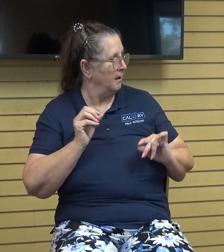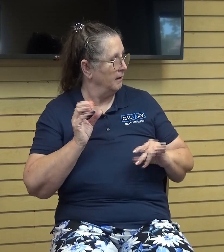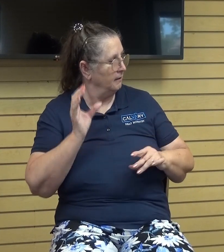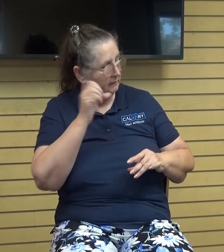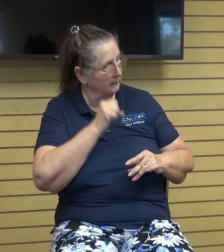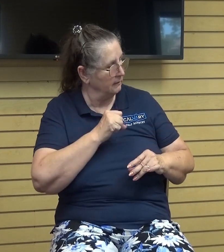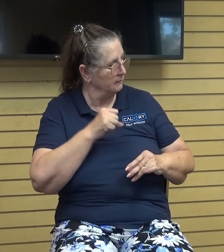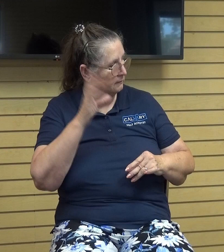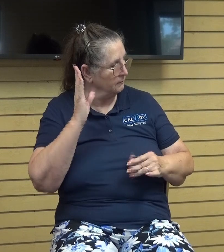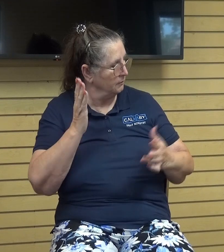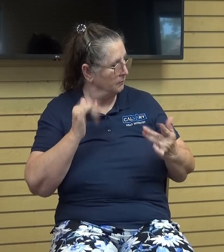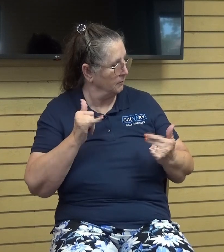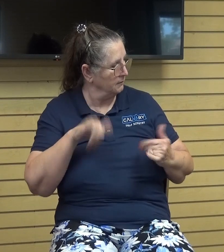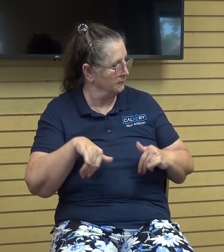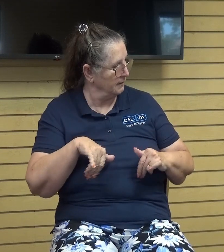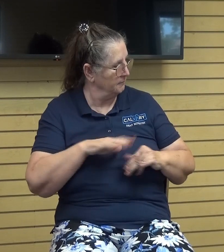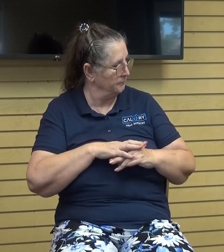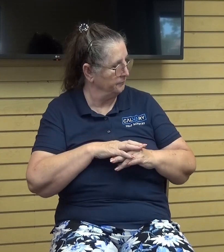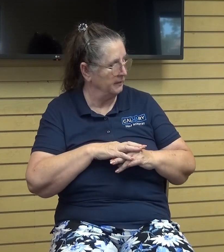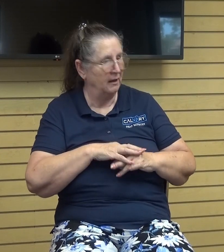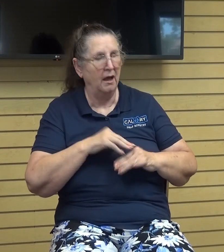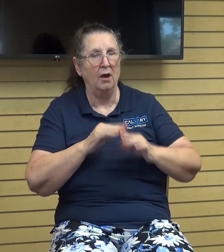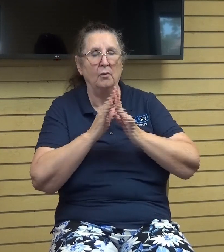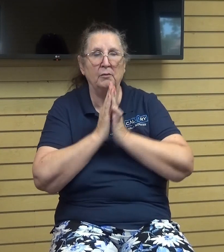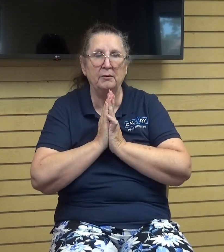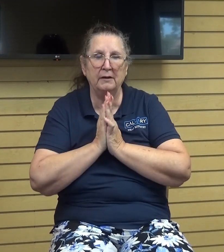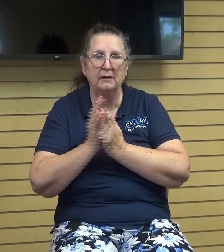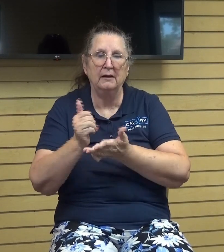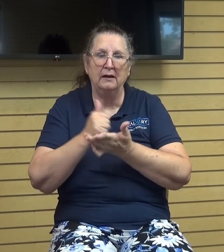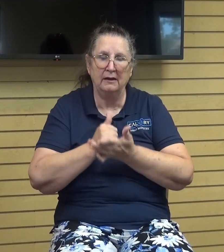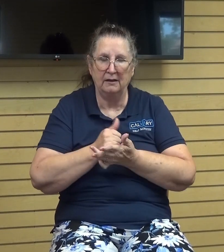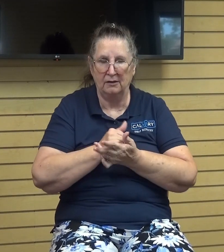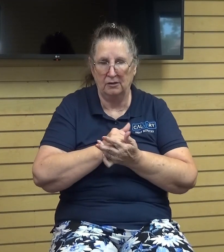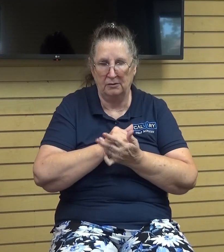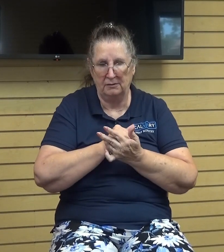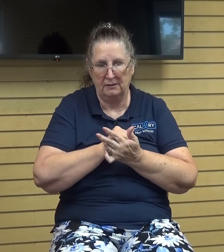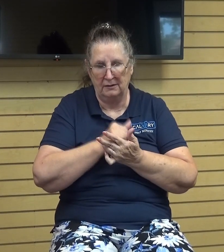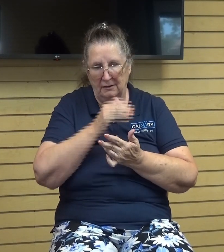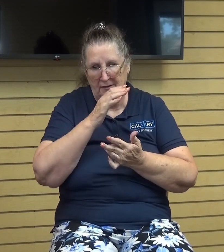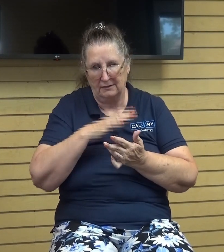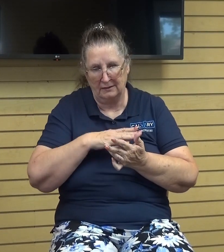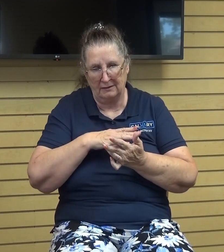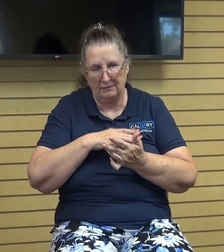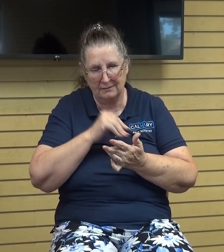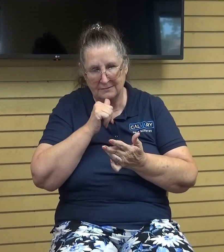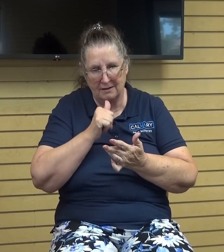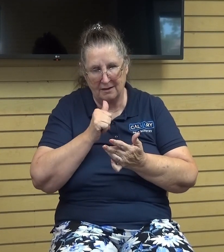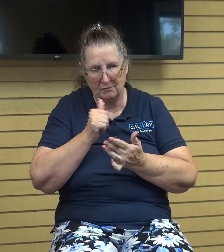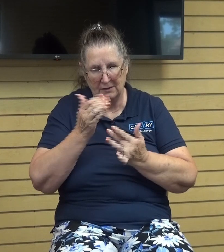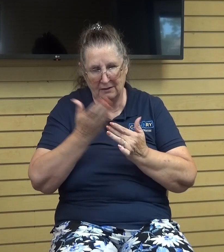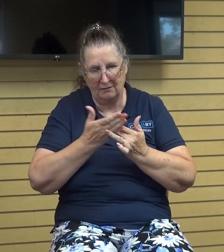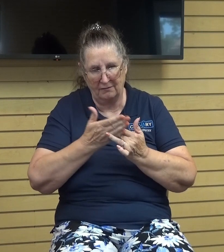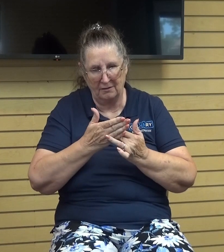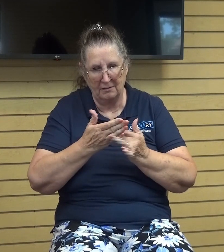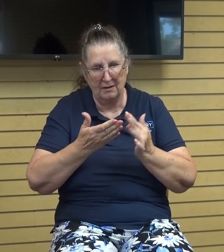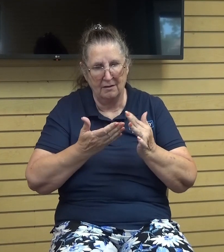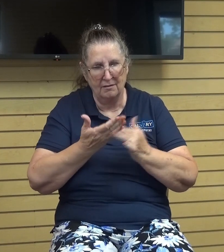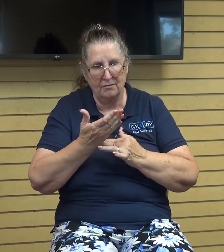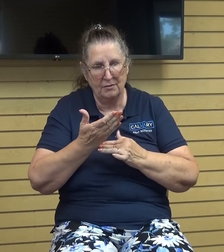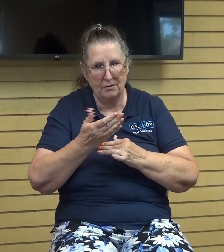and then i know that we pray you know help ladies help the enemy not get in the way not to distract them from coming or make